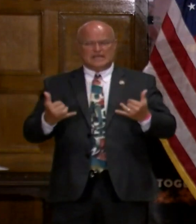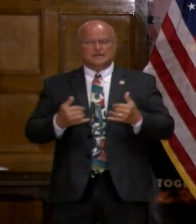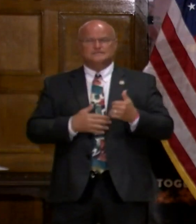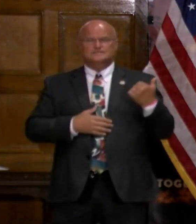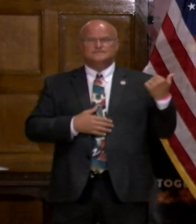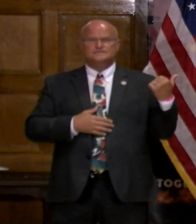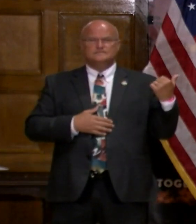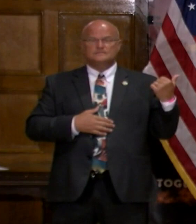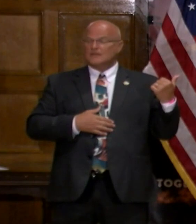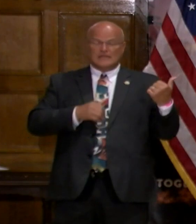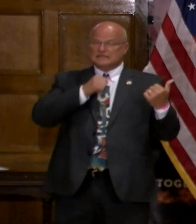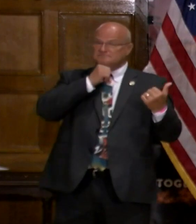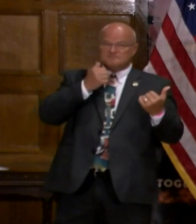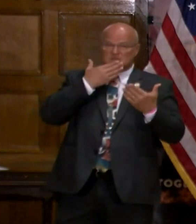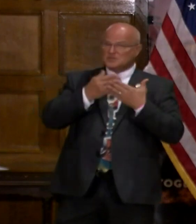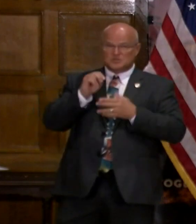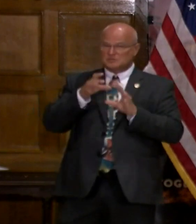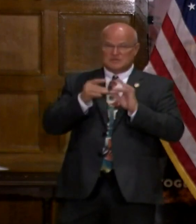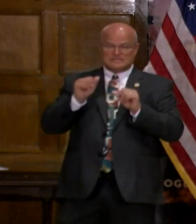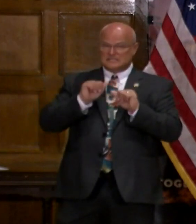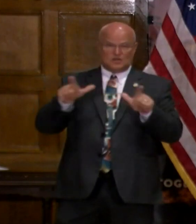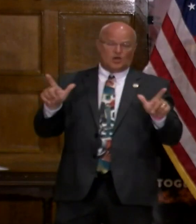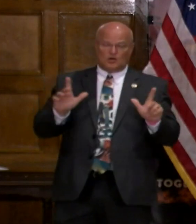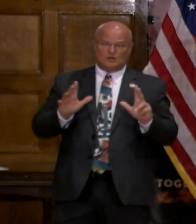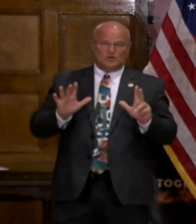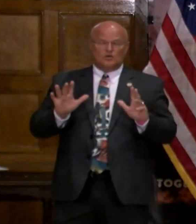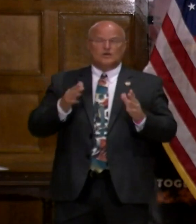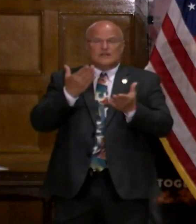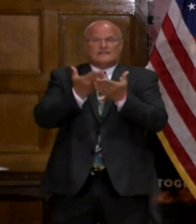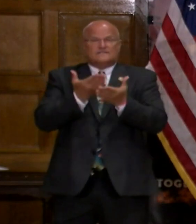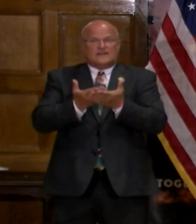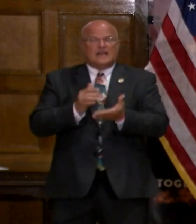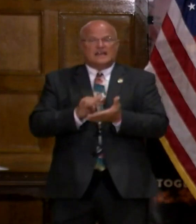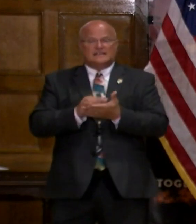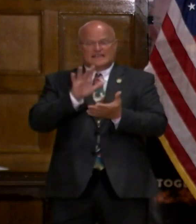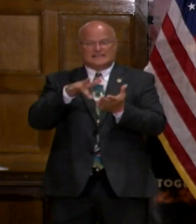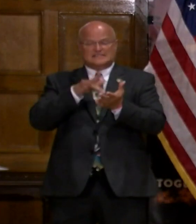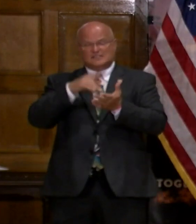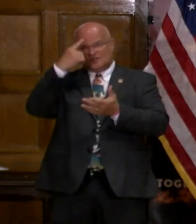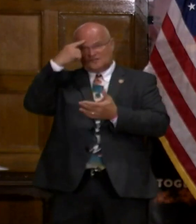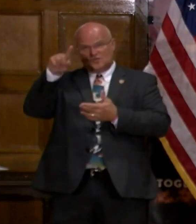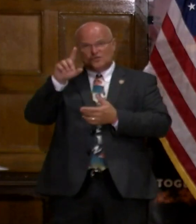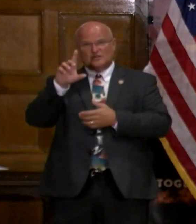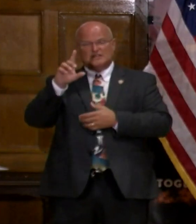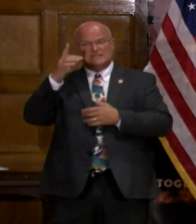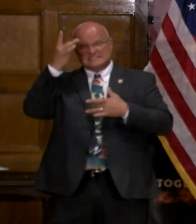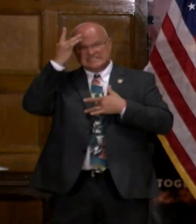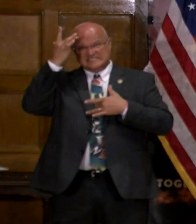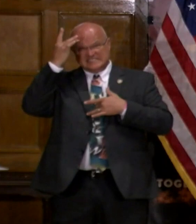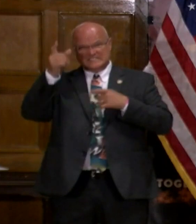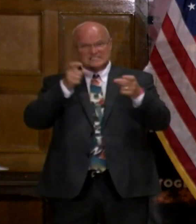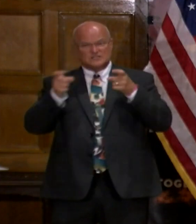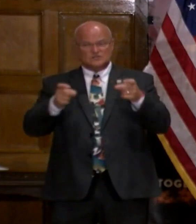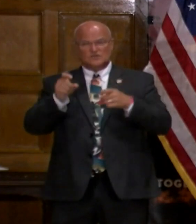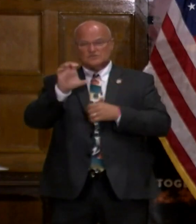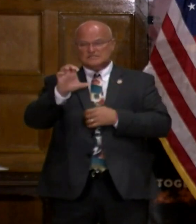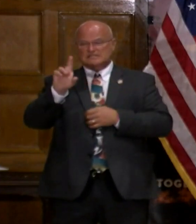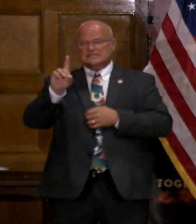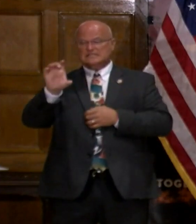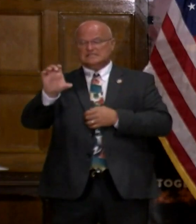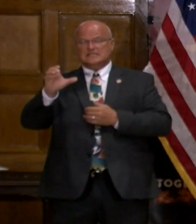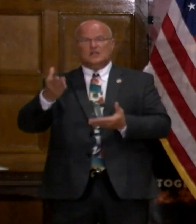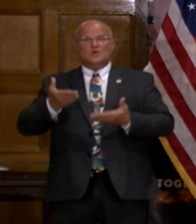Well, it's not a good message at all. I mean, the fact is the Center for Disease Control recommended a